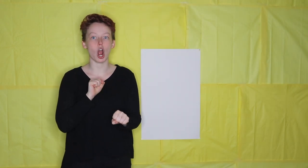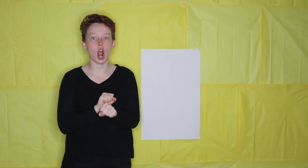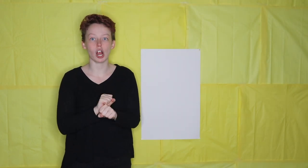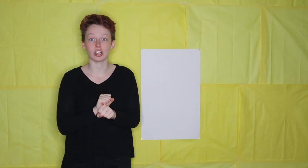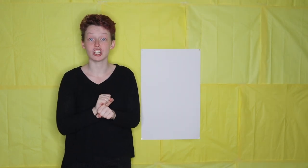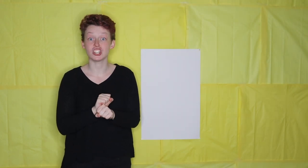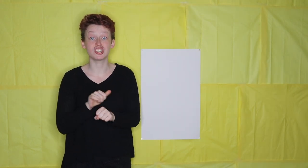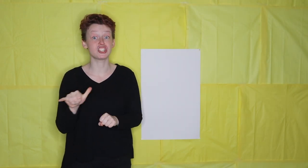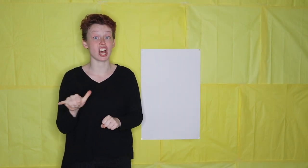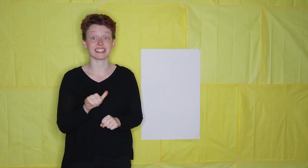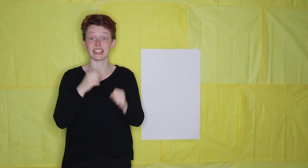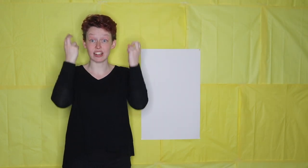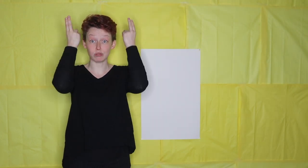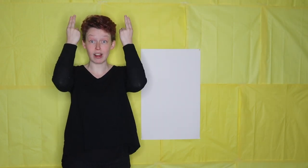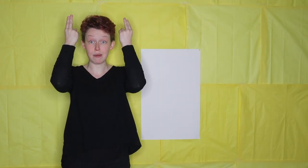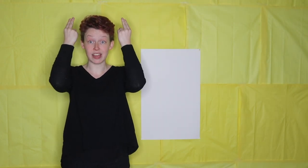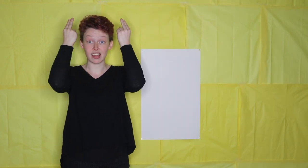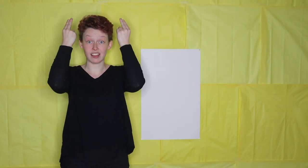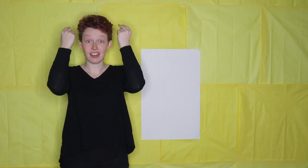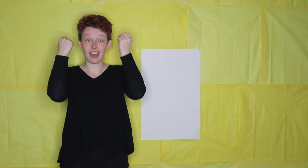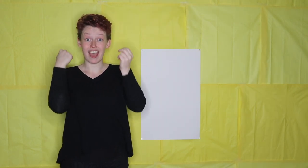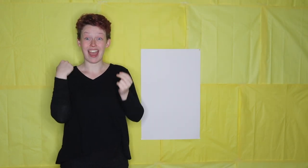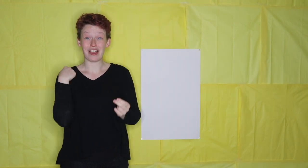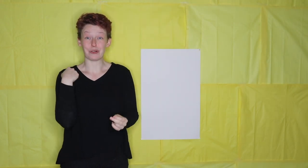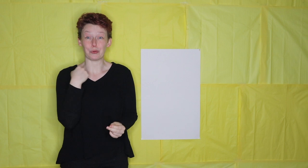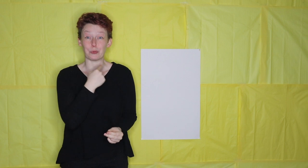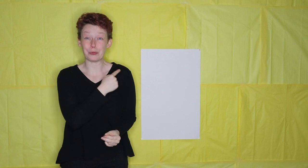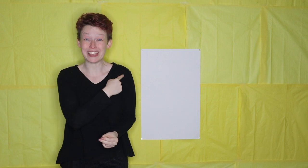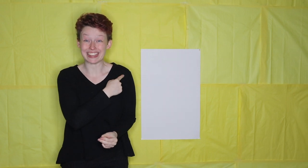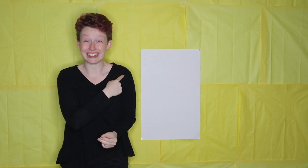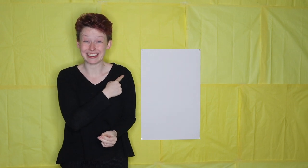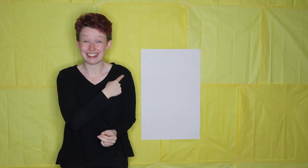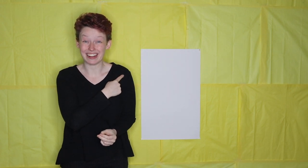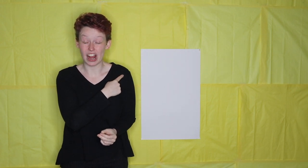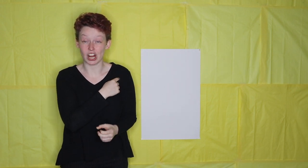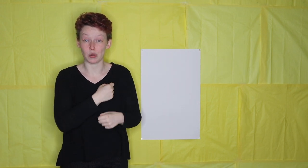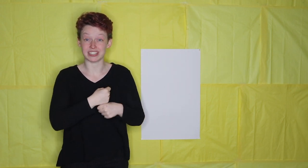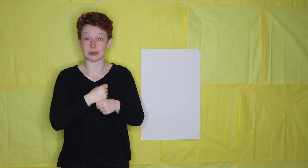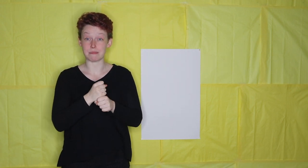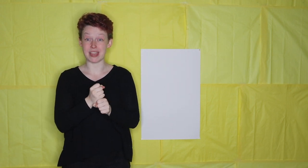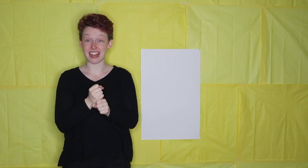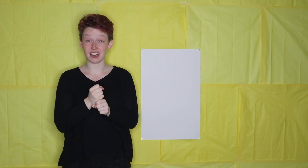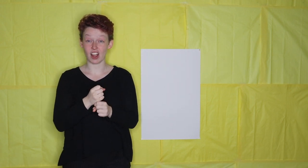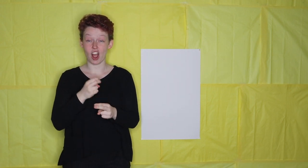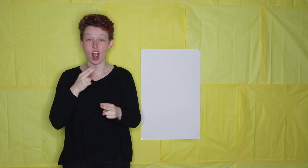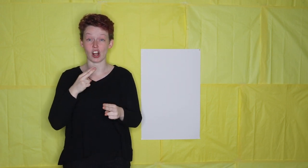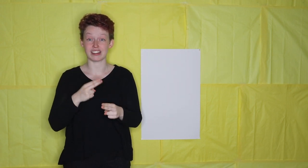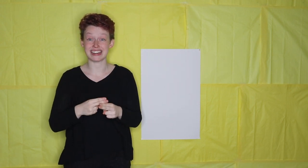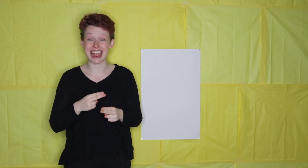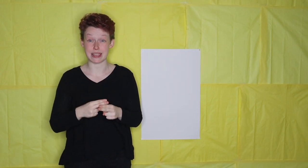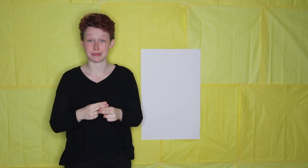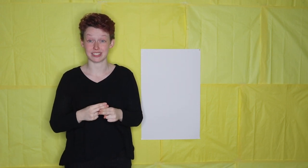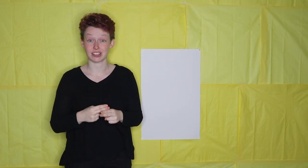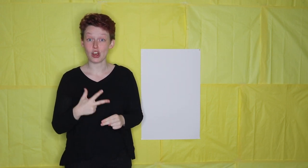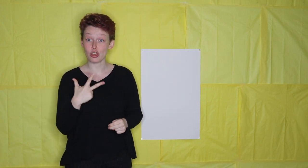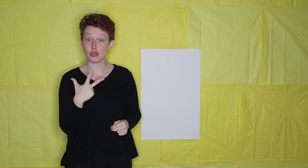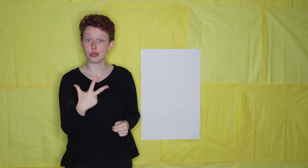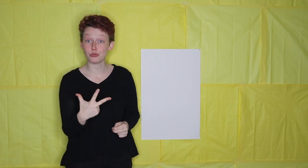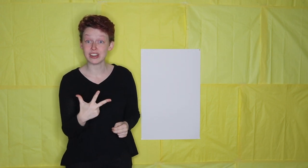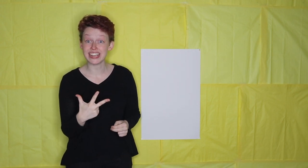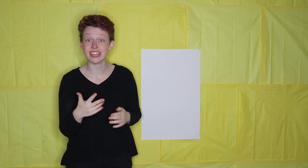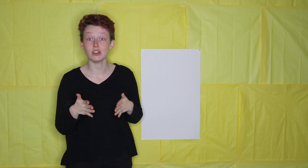work hard, just like Rabbit. We are going to make our names